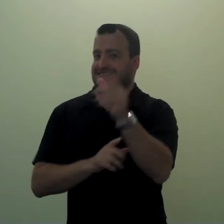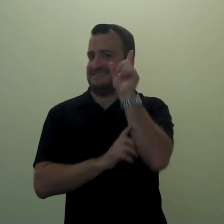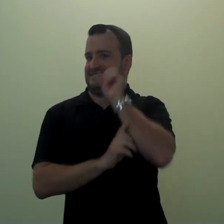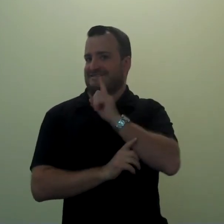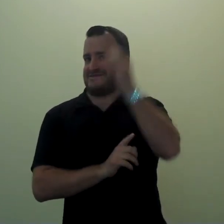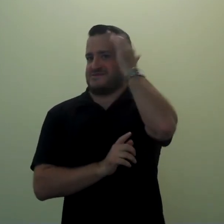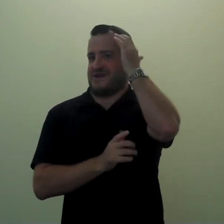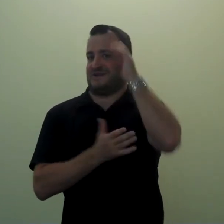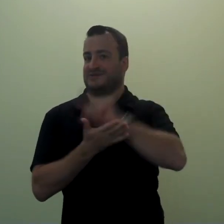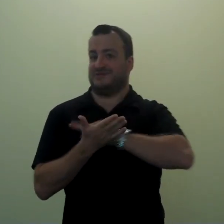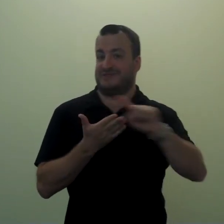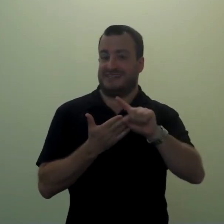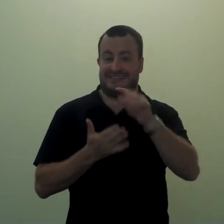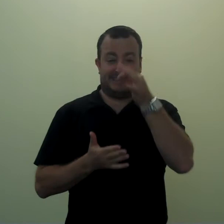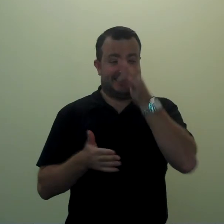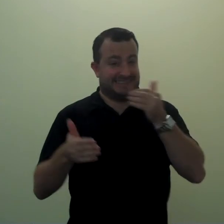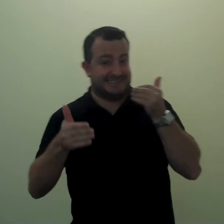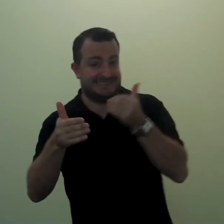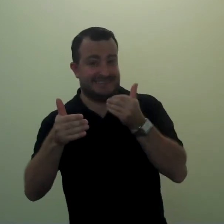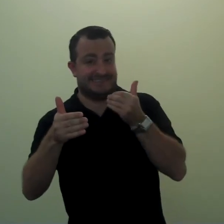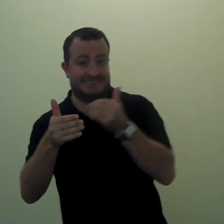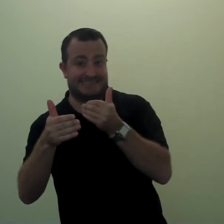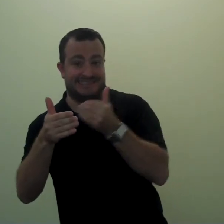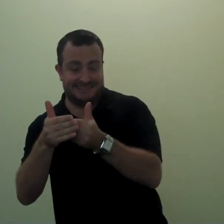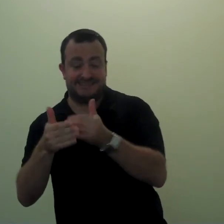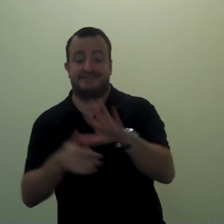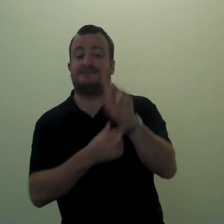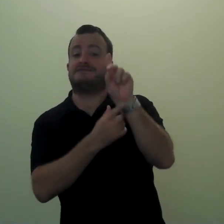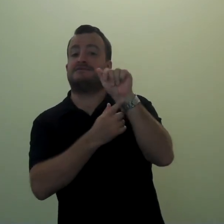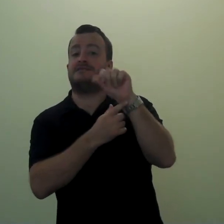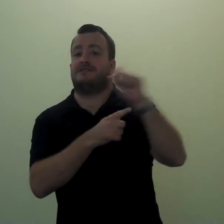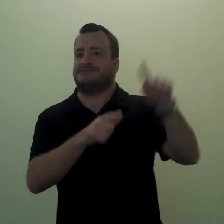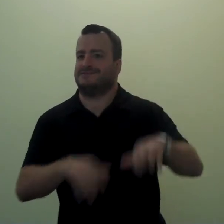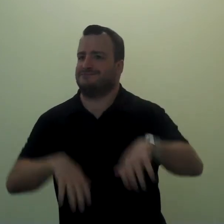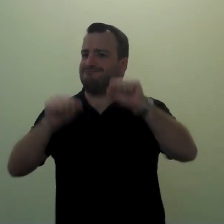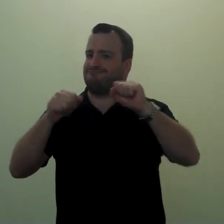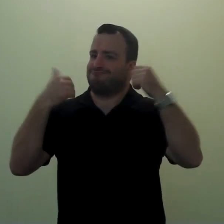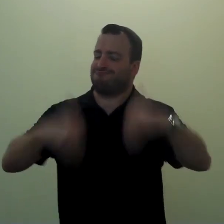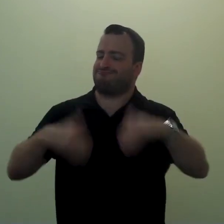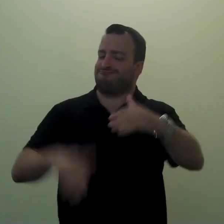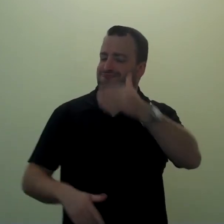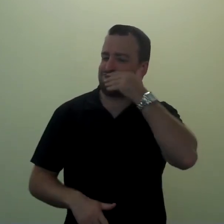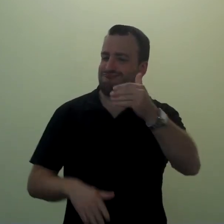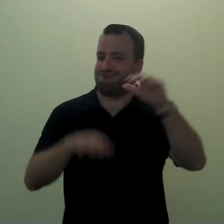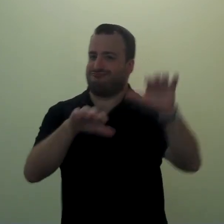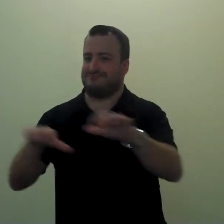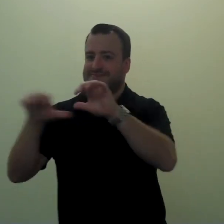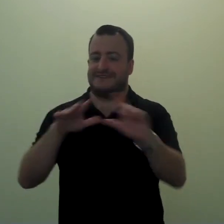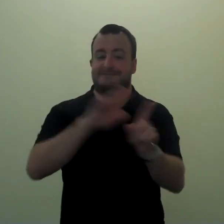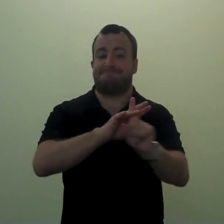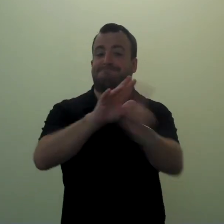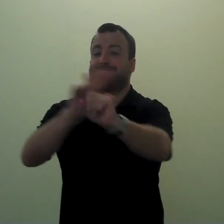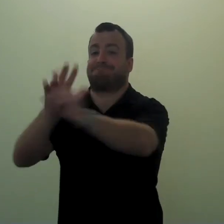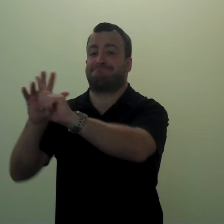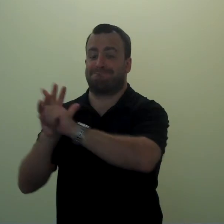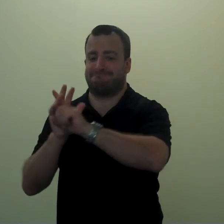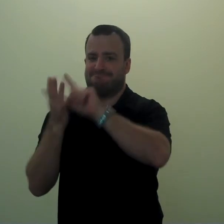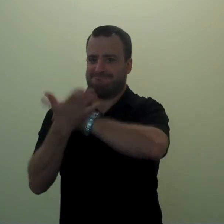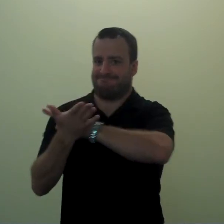Deaf Awareness Week is just around the corner, and DOS has a great set of activities lined up for the week of September